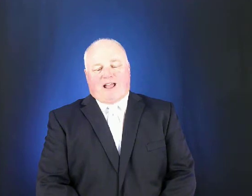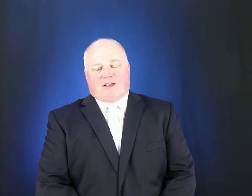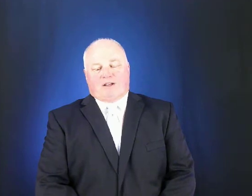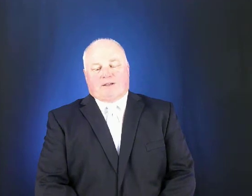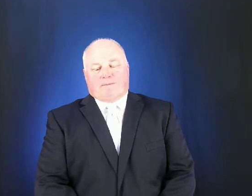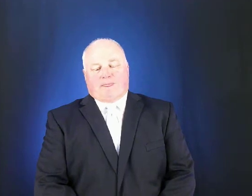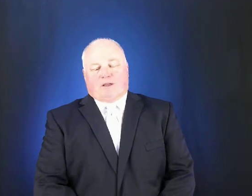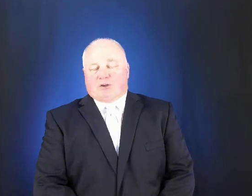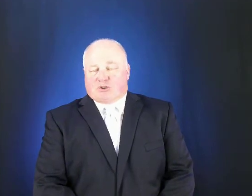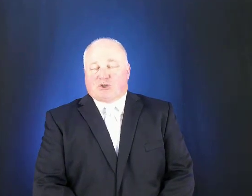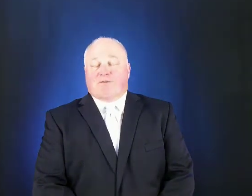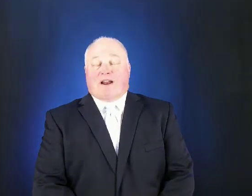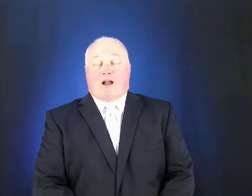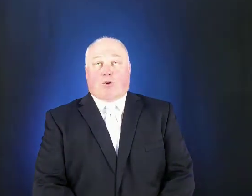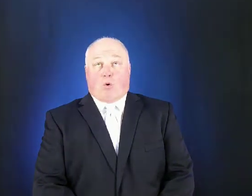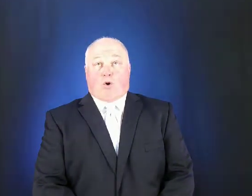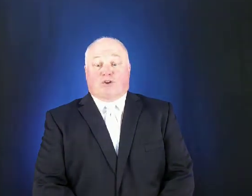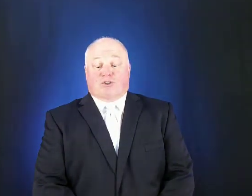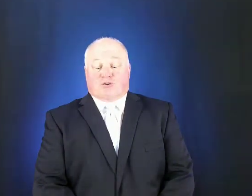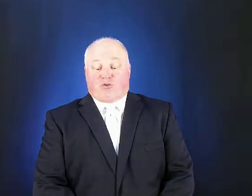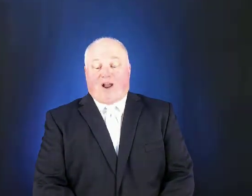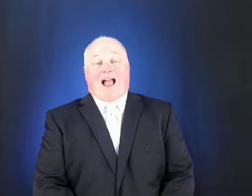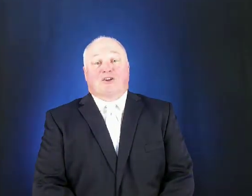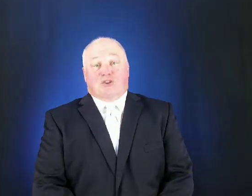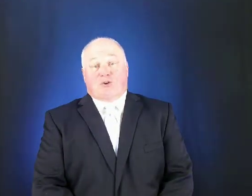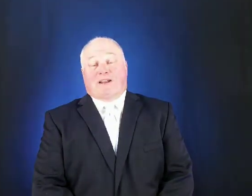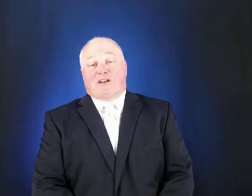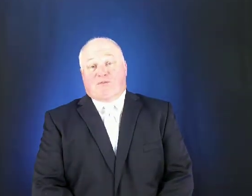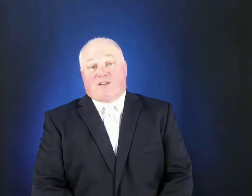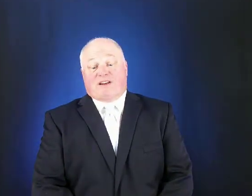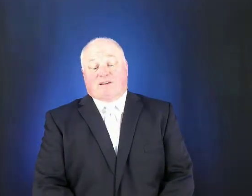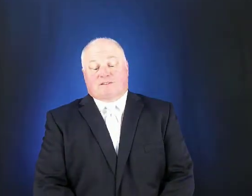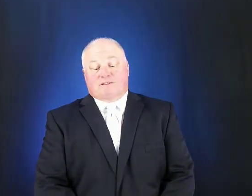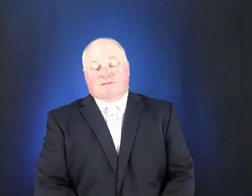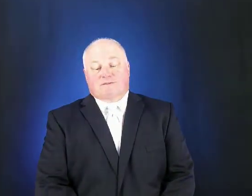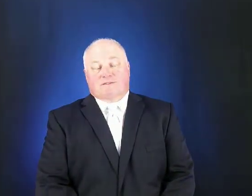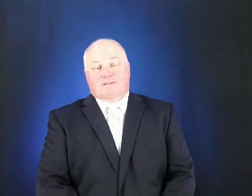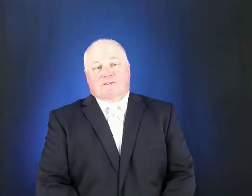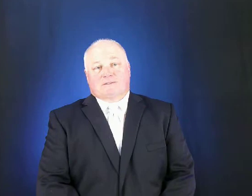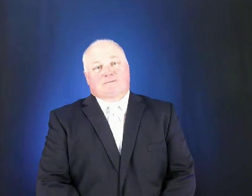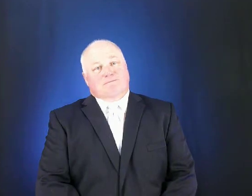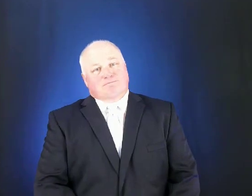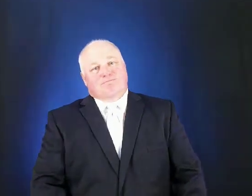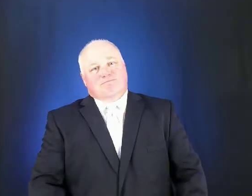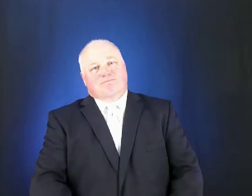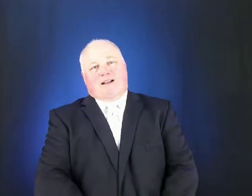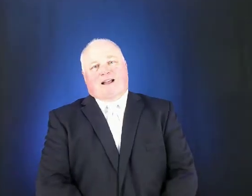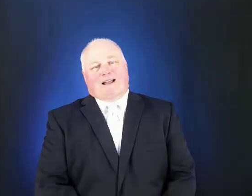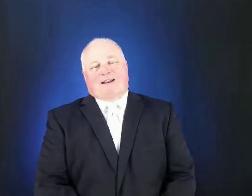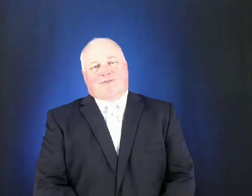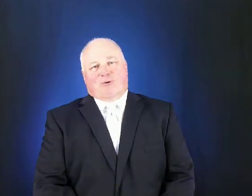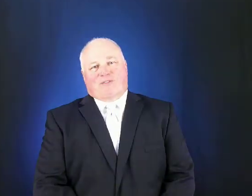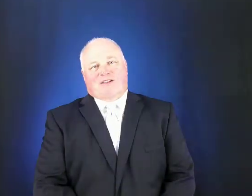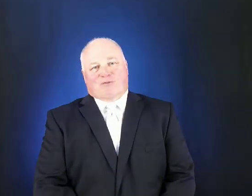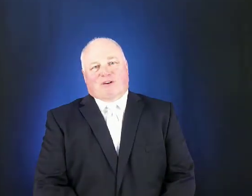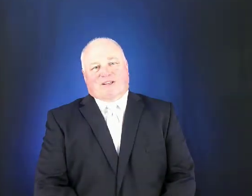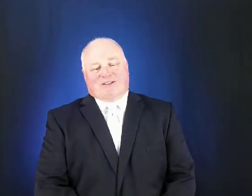juvenile court to try shooting defendants I don't know if that's a really good